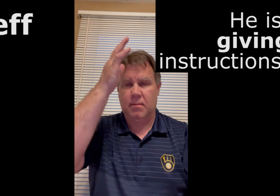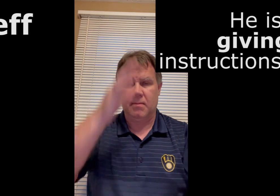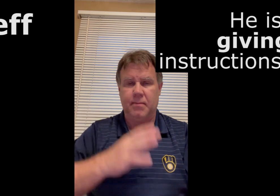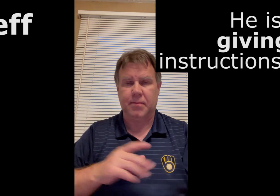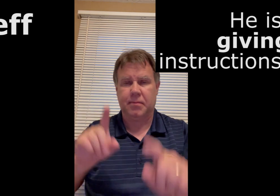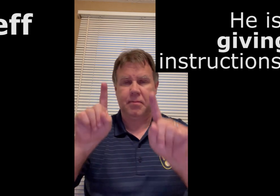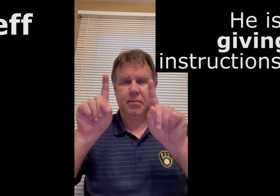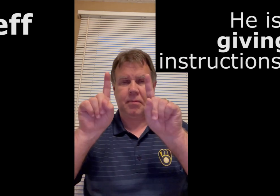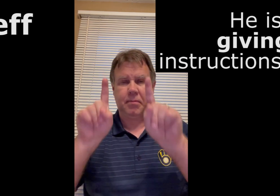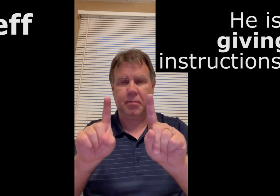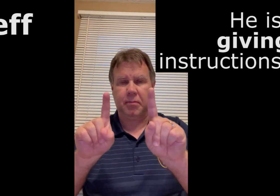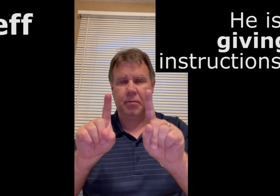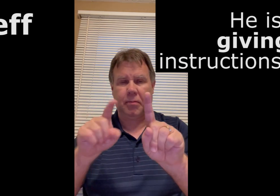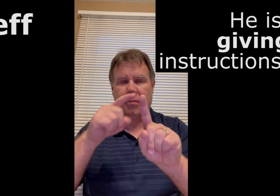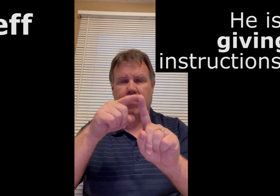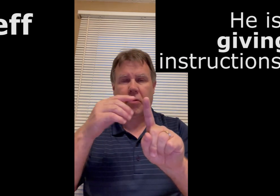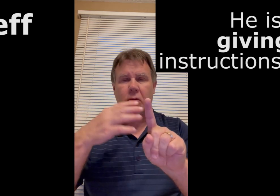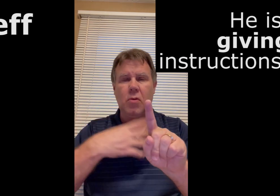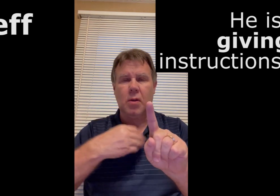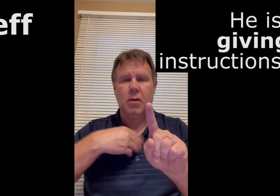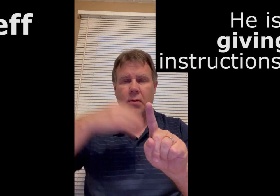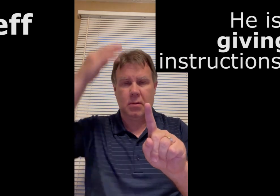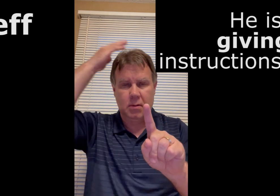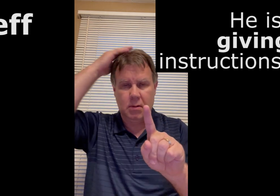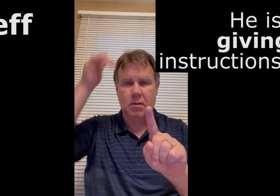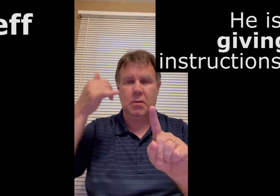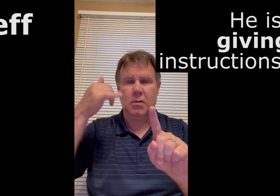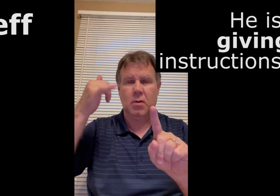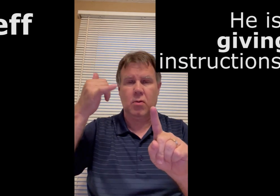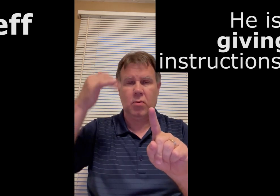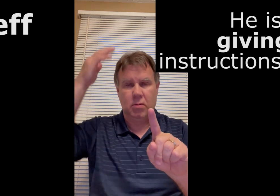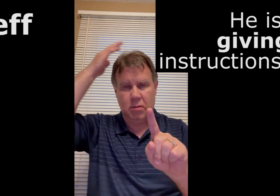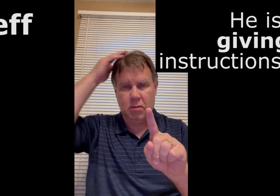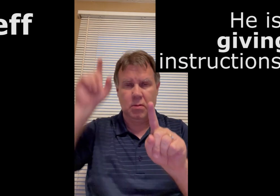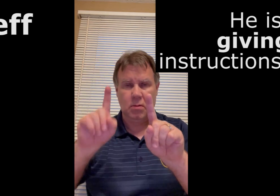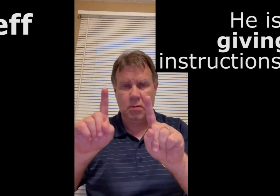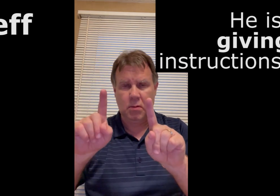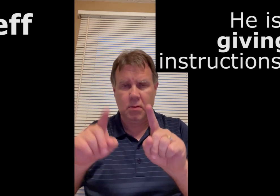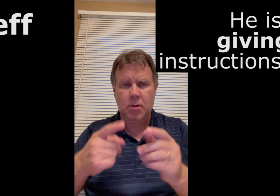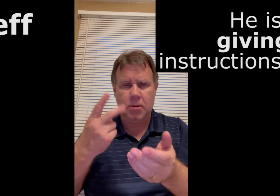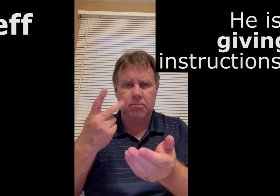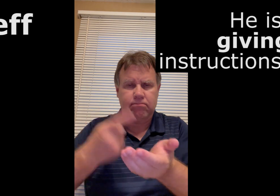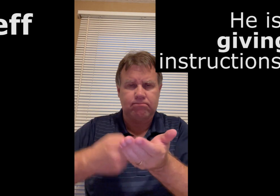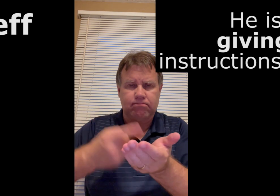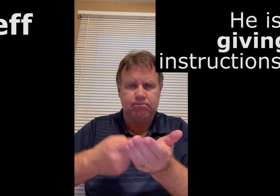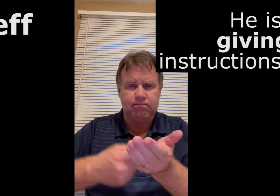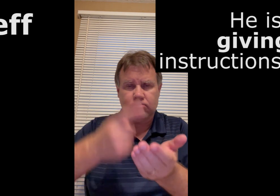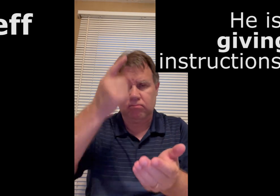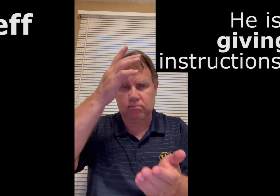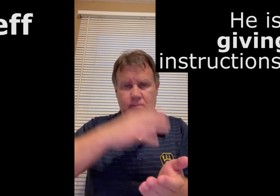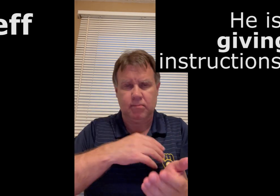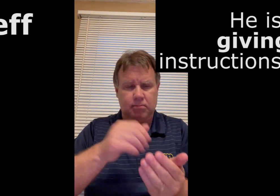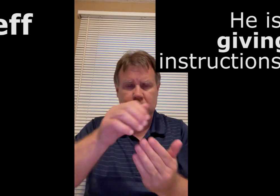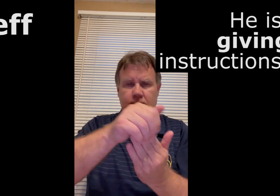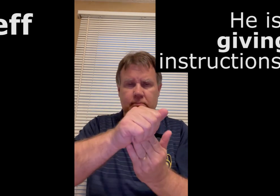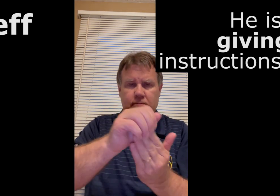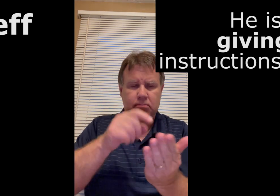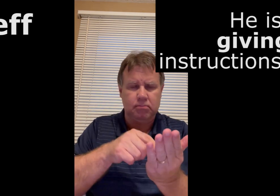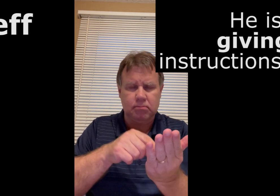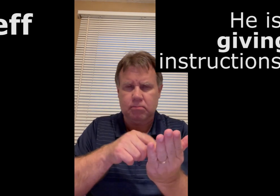Two men are standing together. One with a white hard hat and the other with a yellow hard hat. The men are